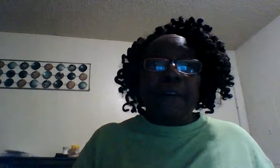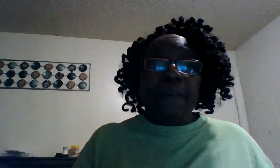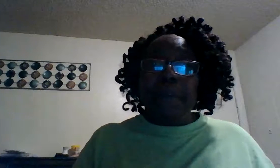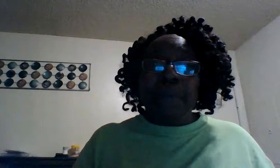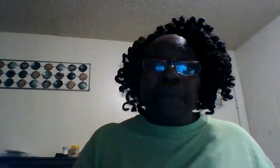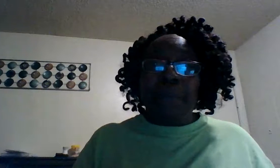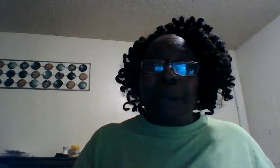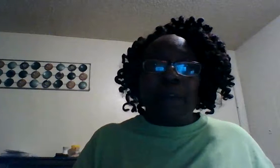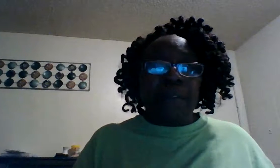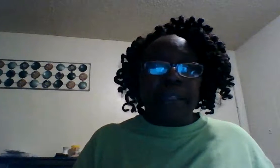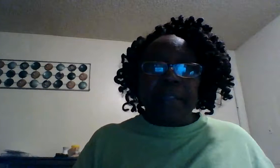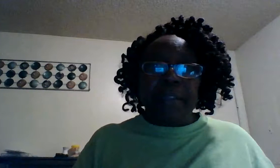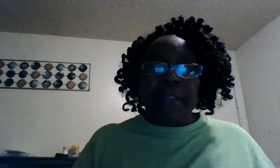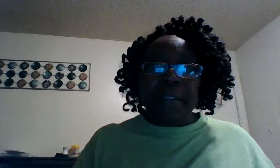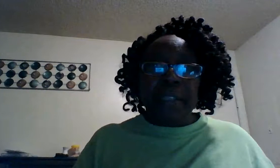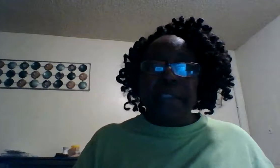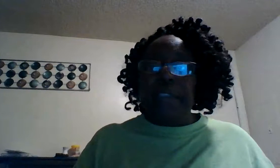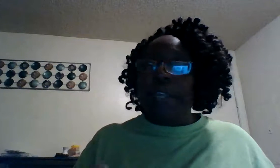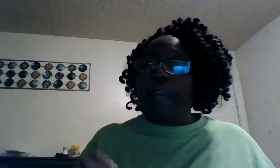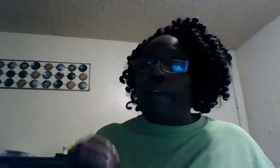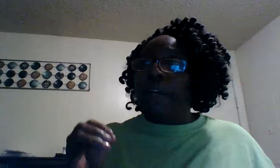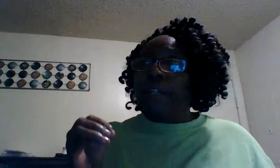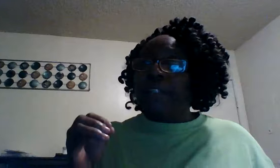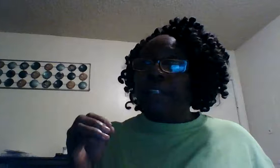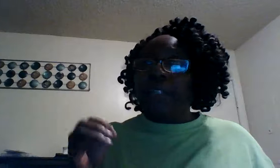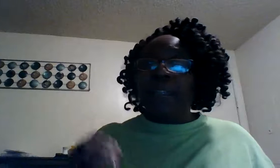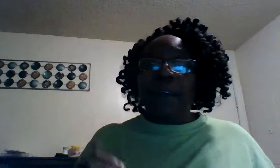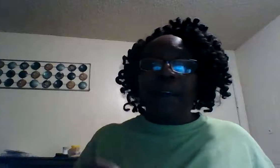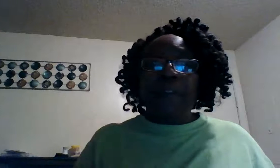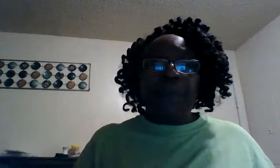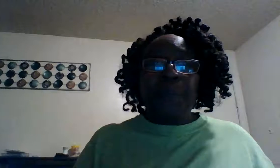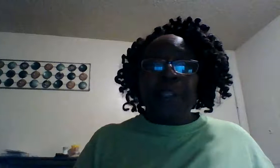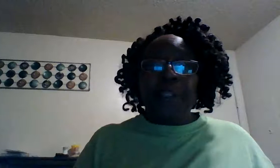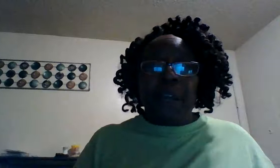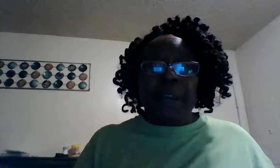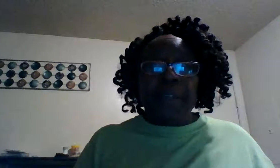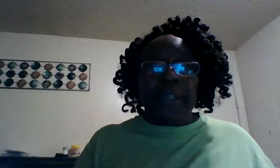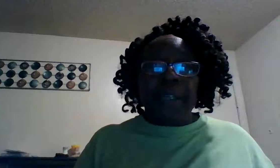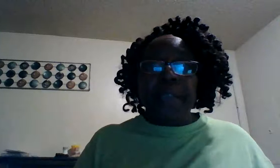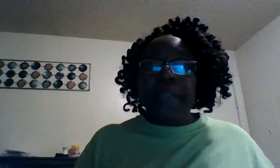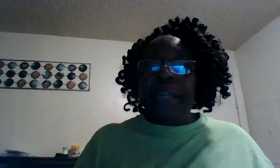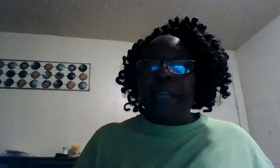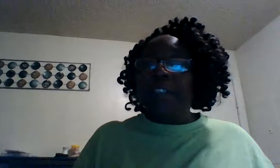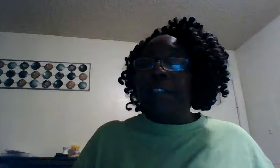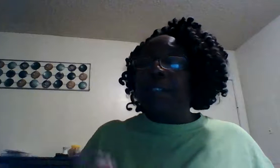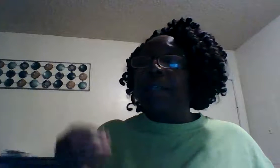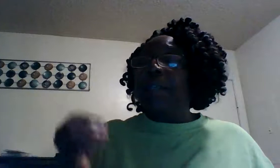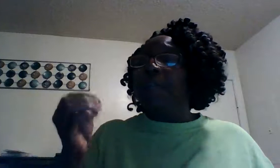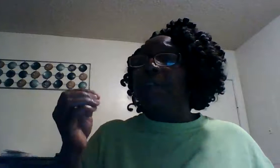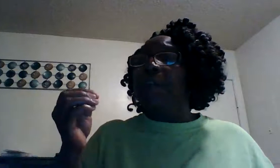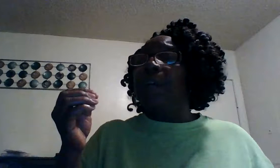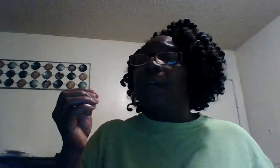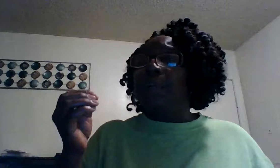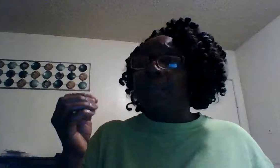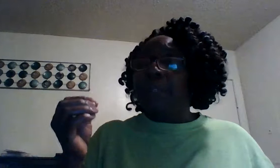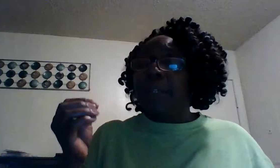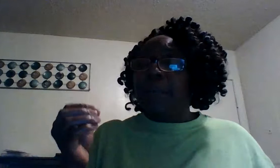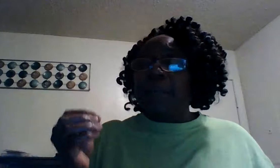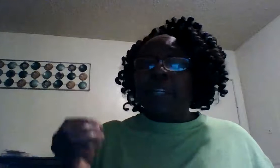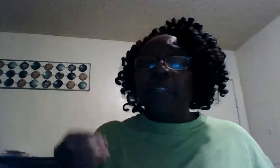you from all evil he's there to love you when you're hurting he is there to lift you up because